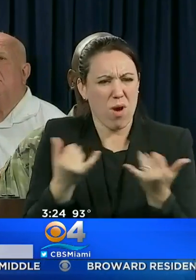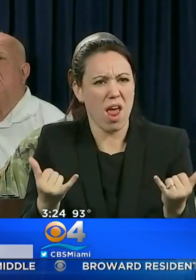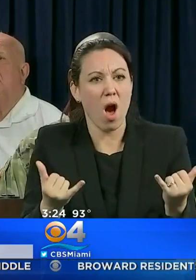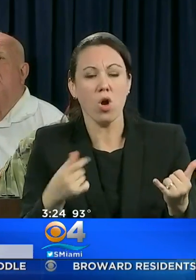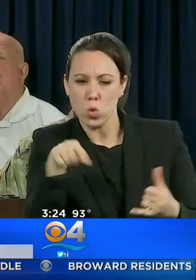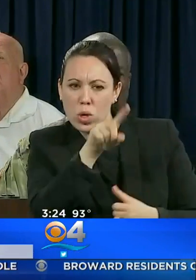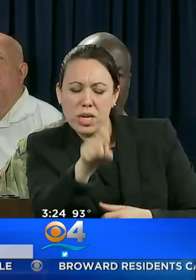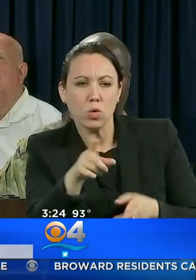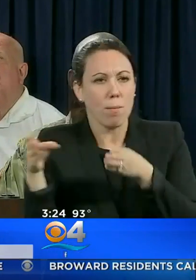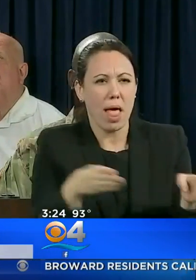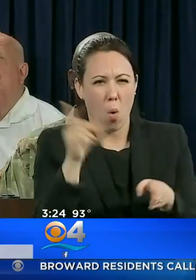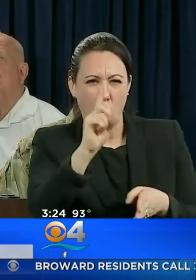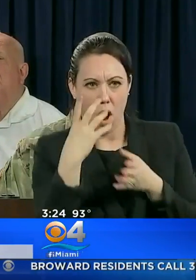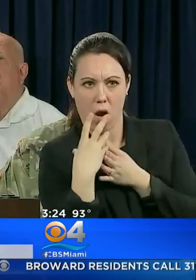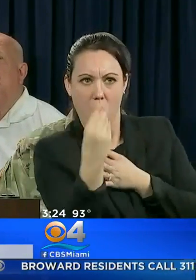WHERE YOU WILL GO. DON'T WAIT. FIGURE IT OUT.